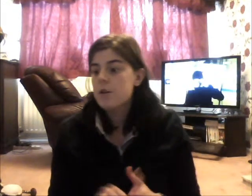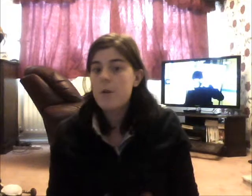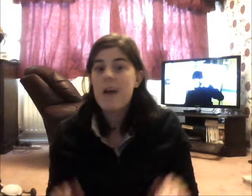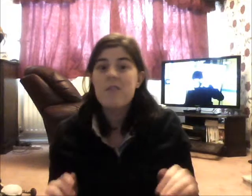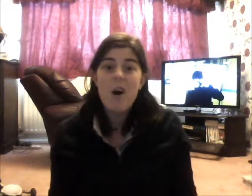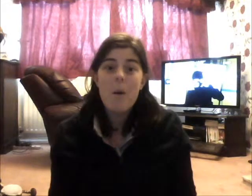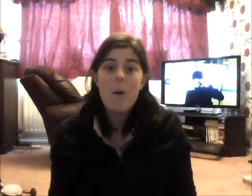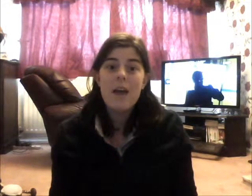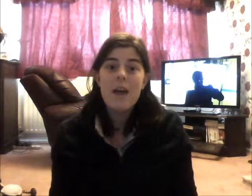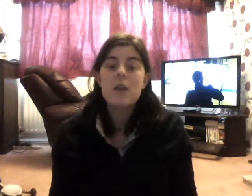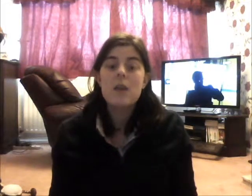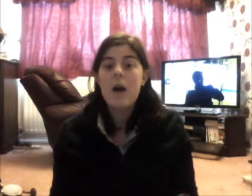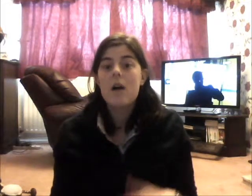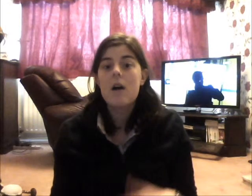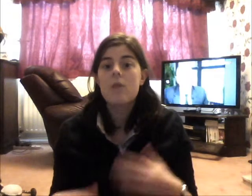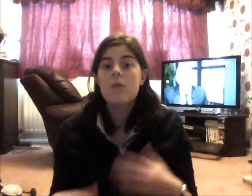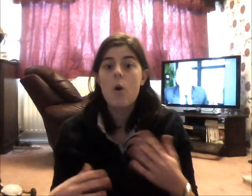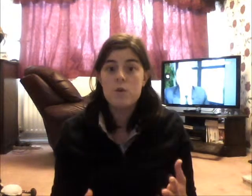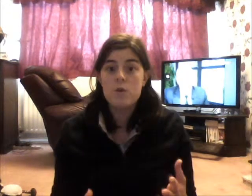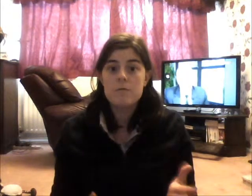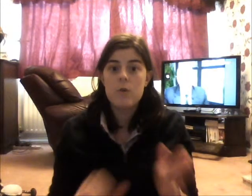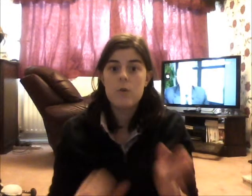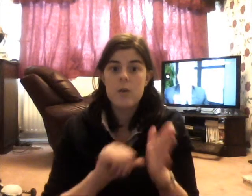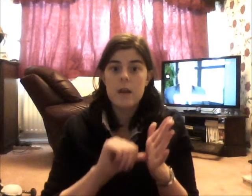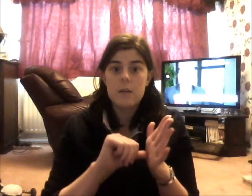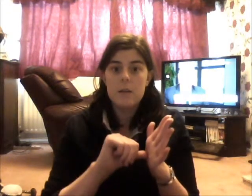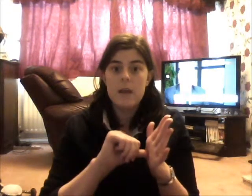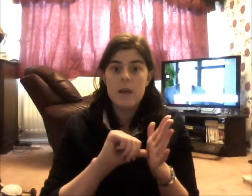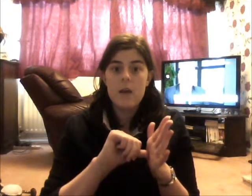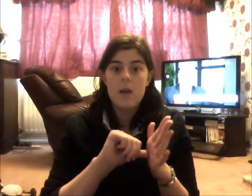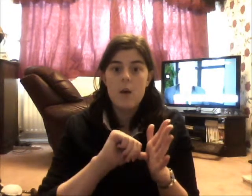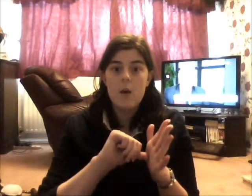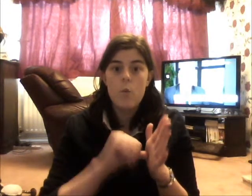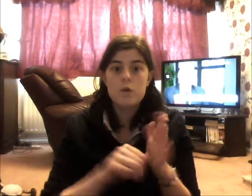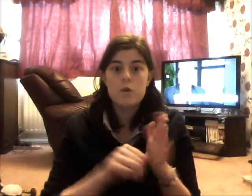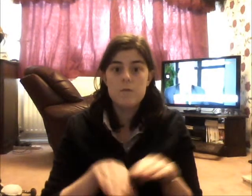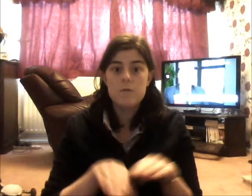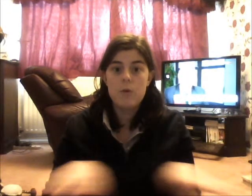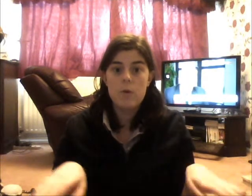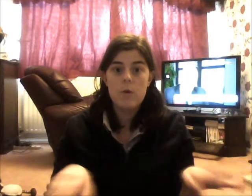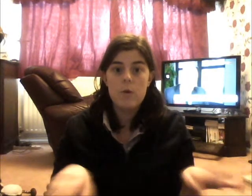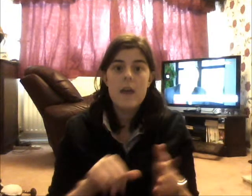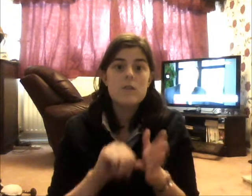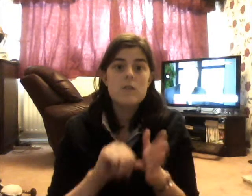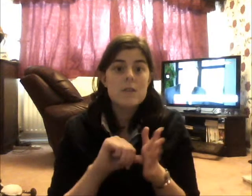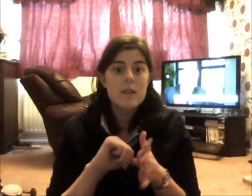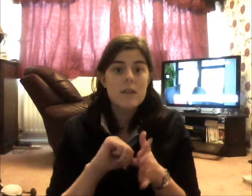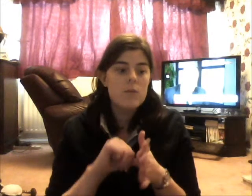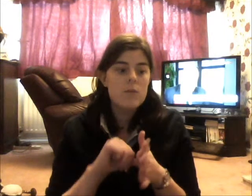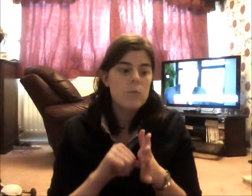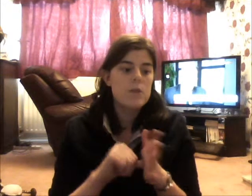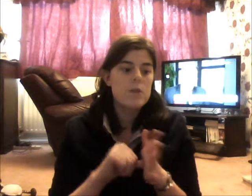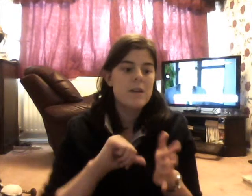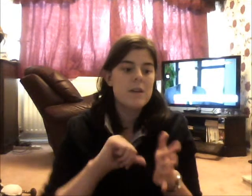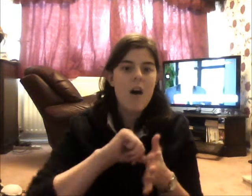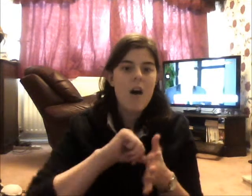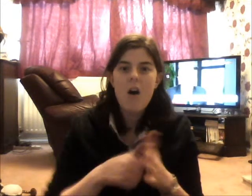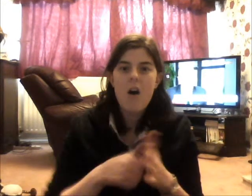carpet, you have a wooden floor, it'll be wooden floor. It's not the sign for wooden, but it's like hard floor,